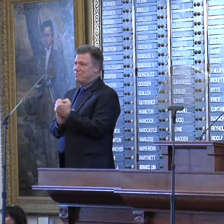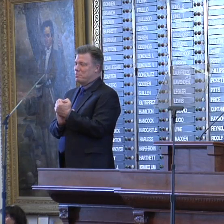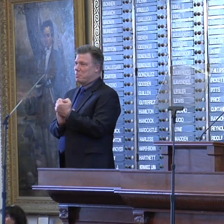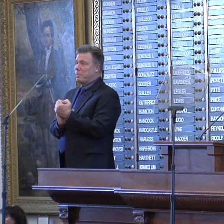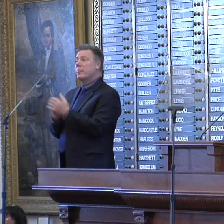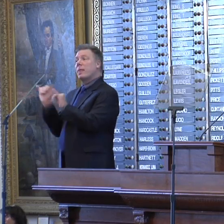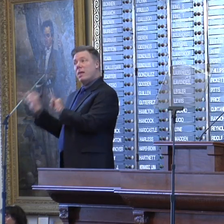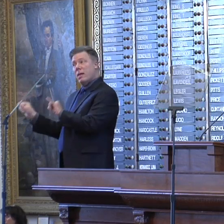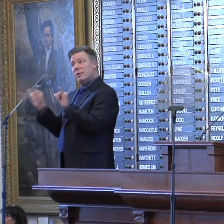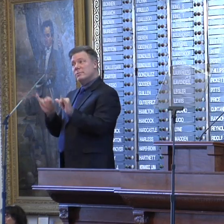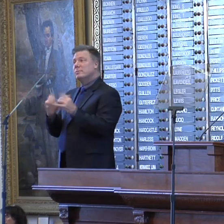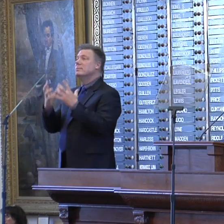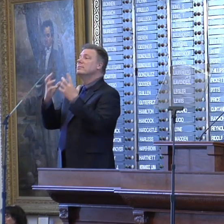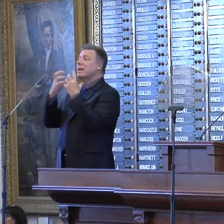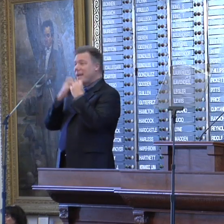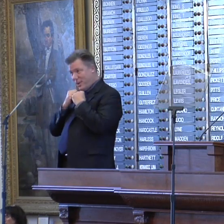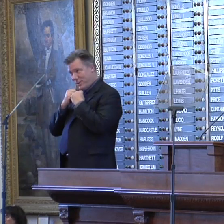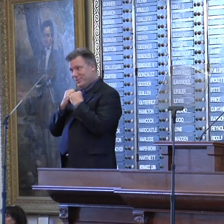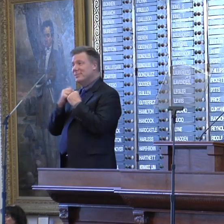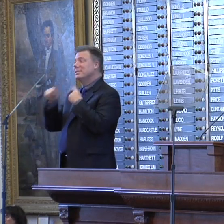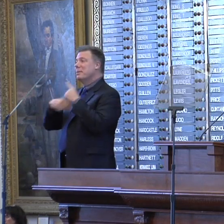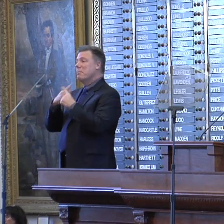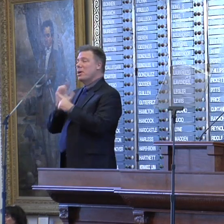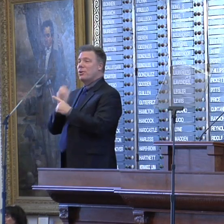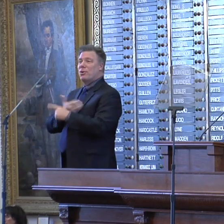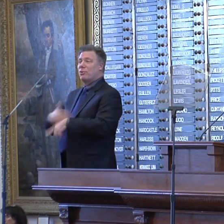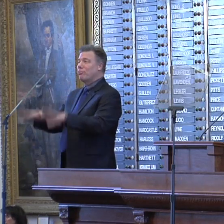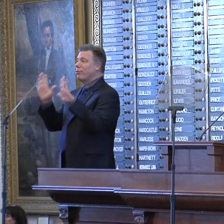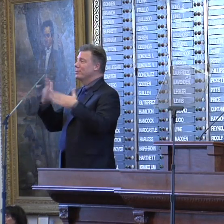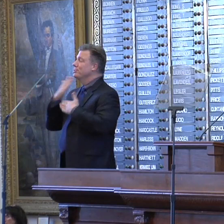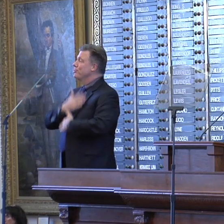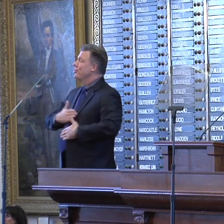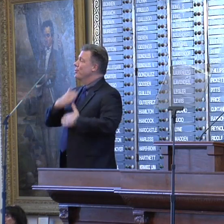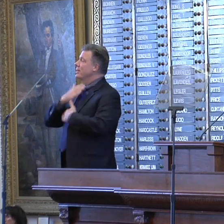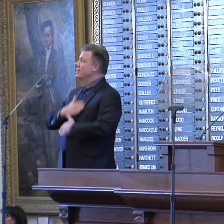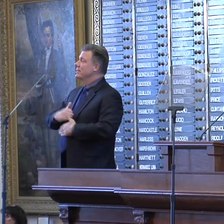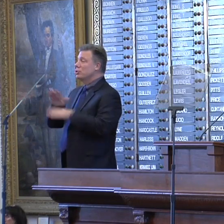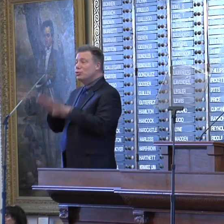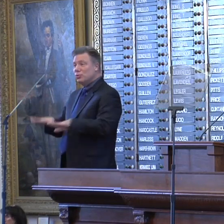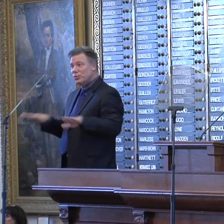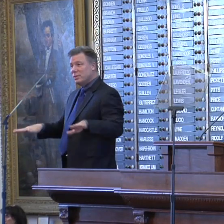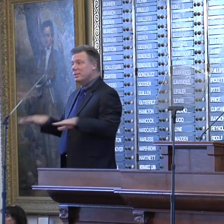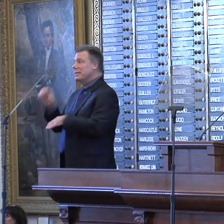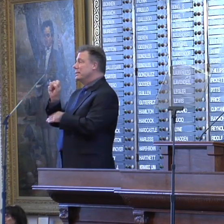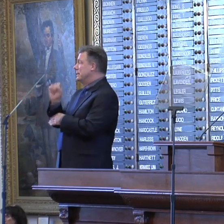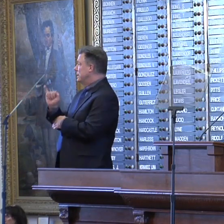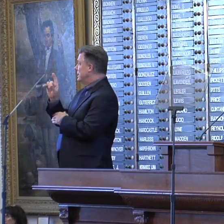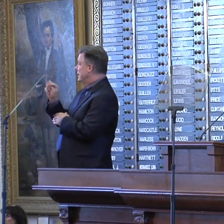She also shares in my greatest joy, and that's our children, Sydney Griffin and his new wife, Meredith.